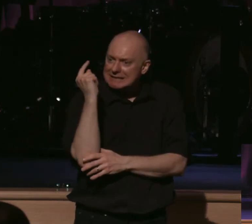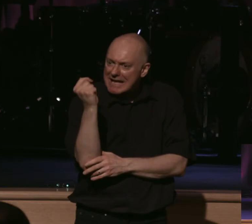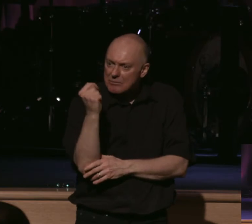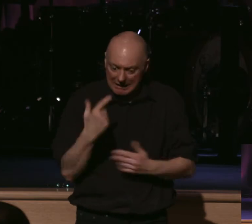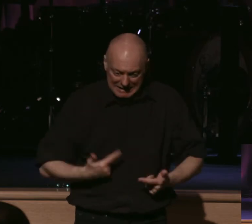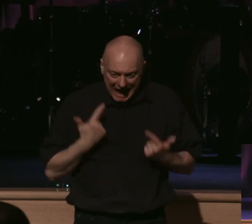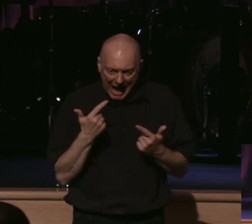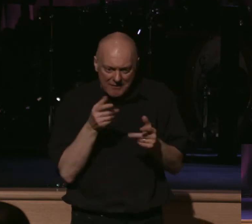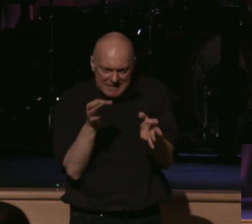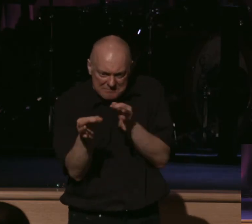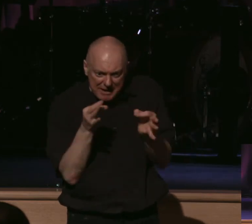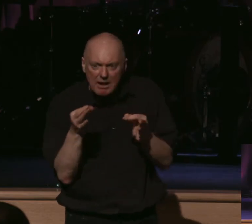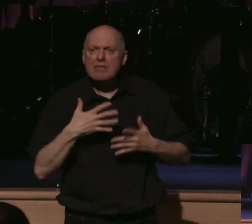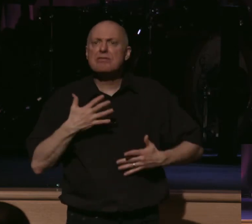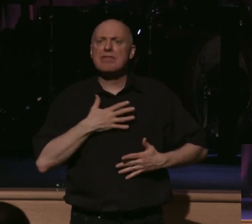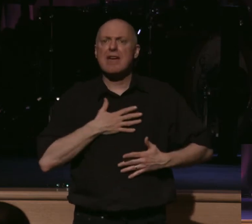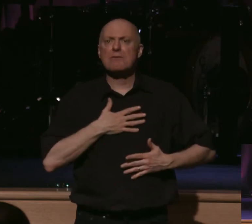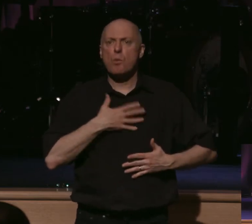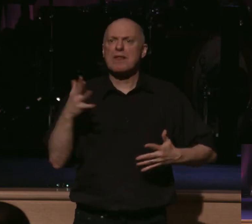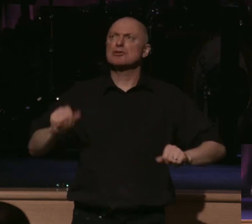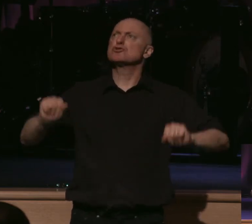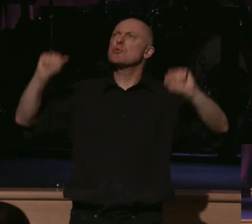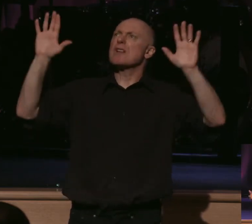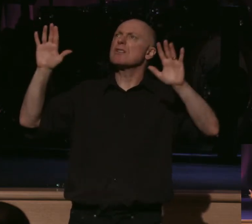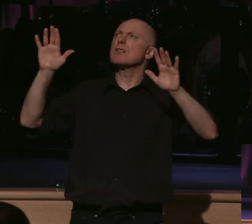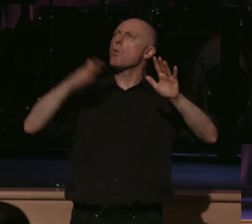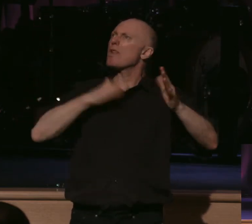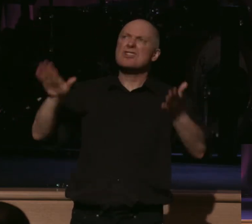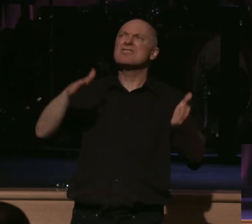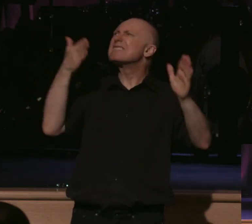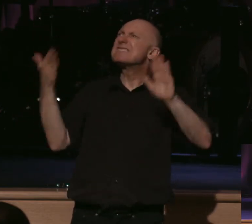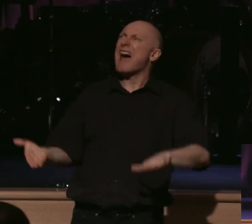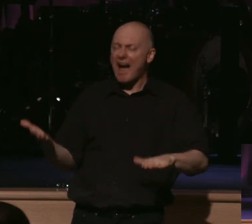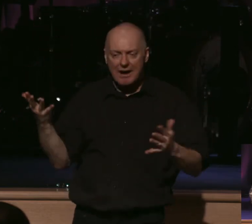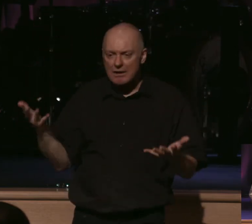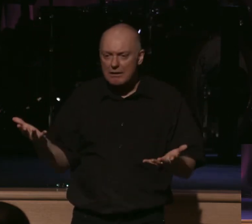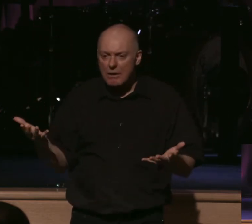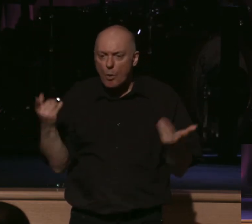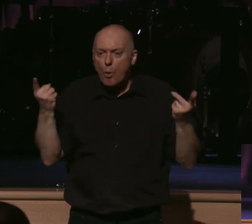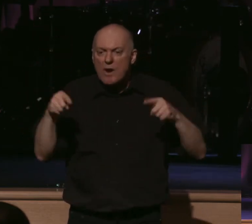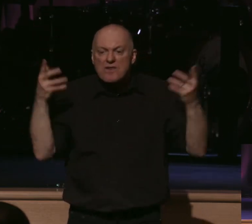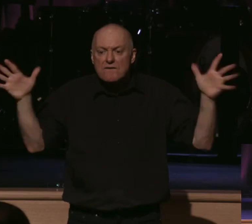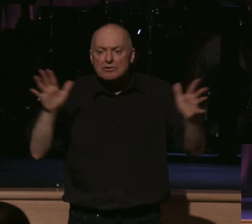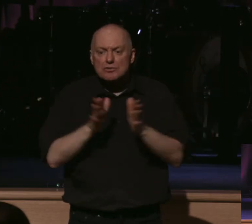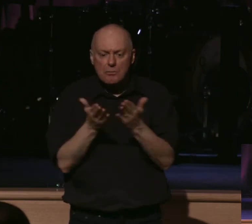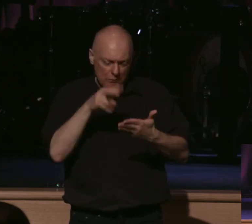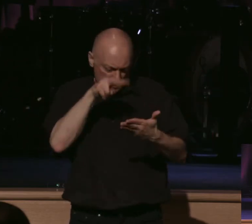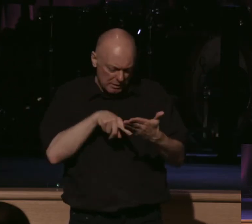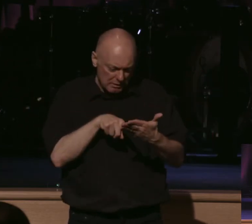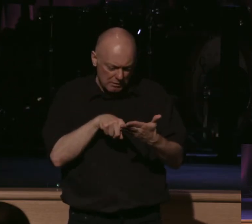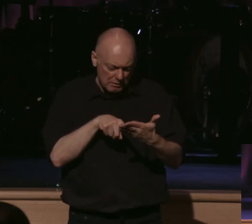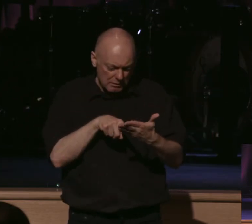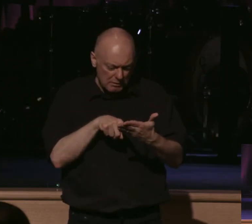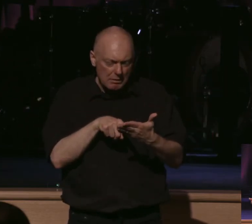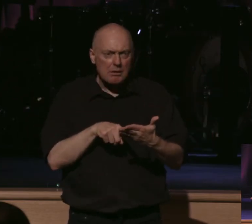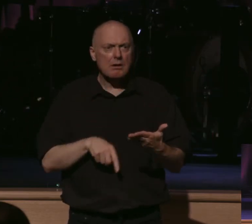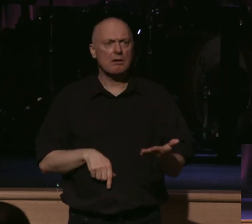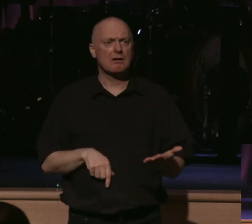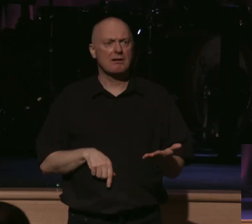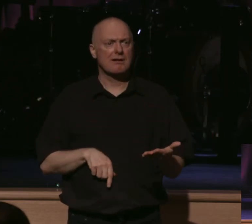up for the cause of Christ, dying for it, and when you're done in the book, you're just like, I don't know if my problems are